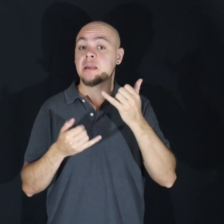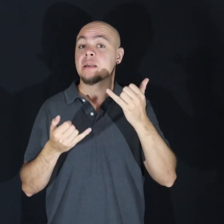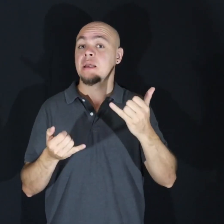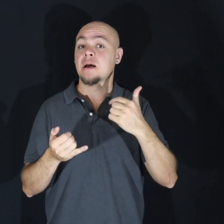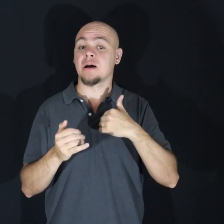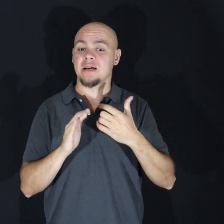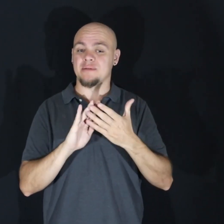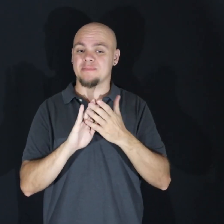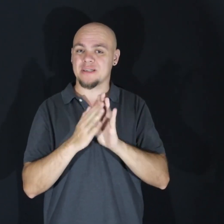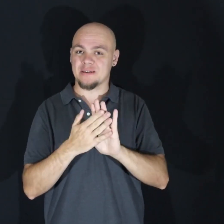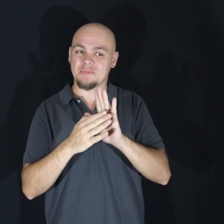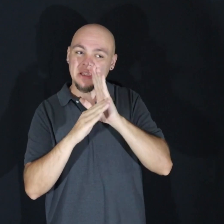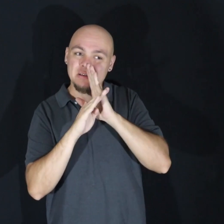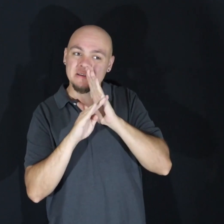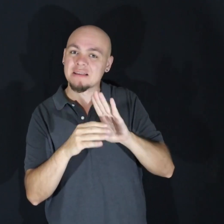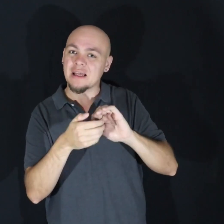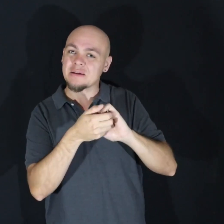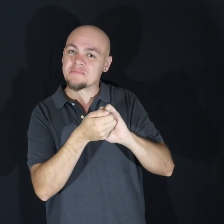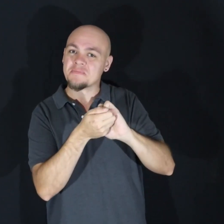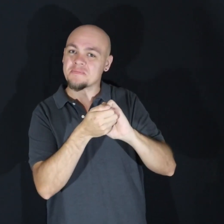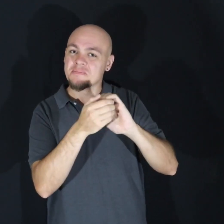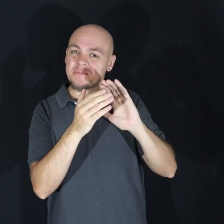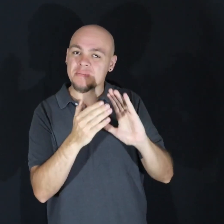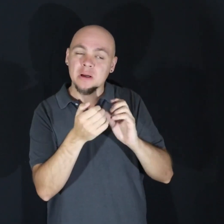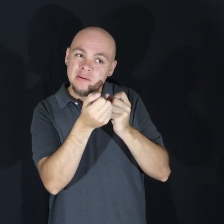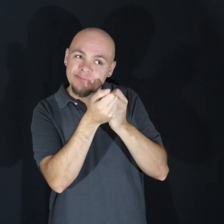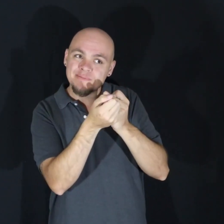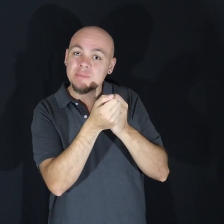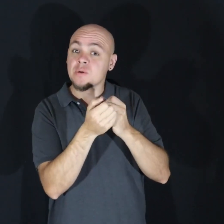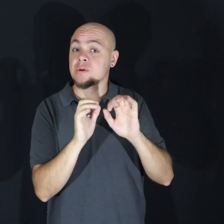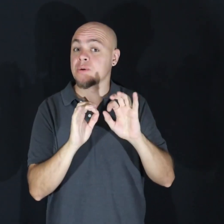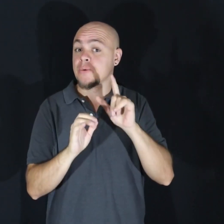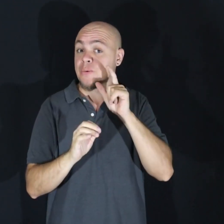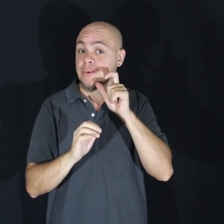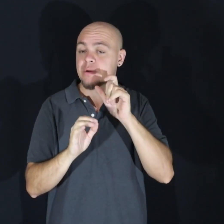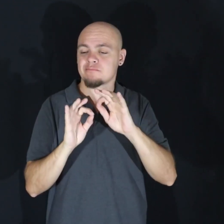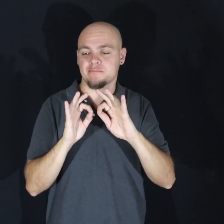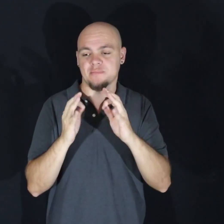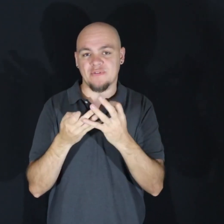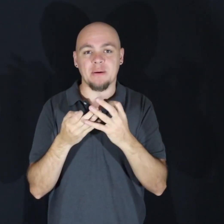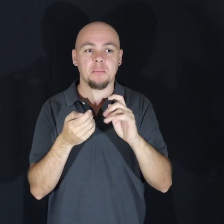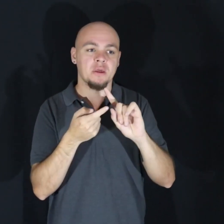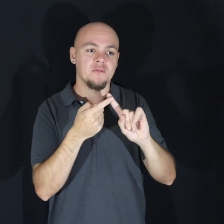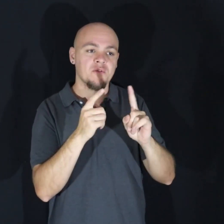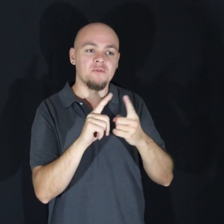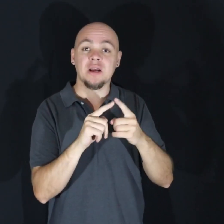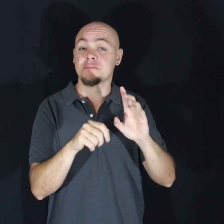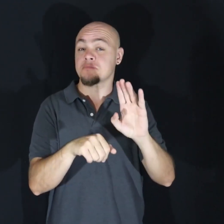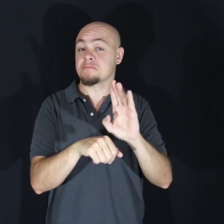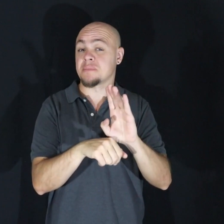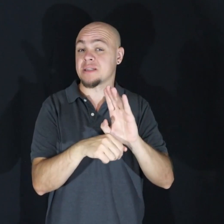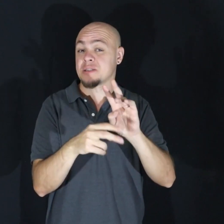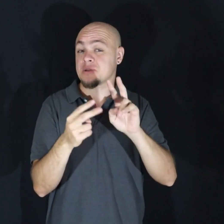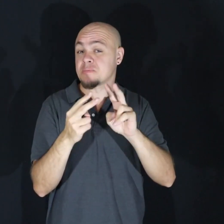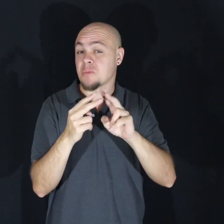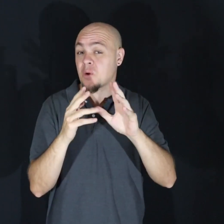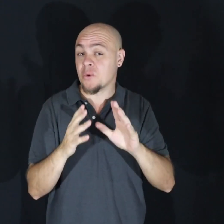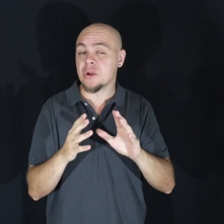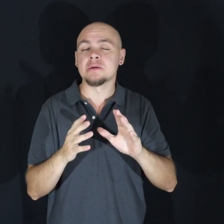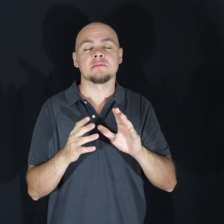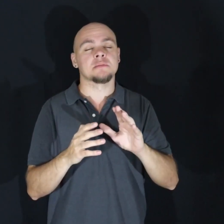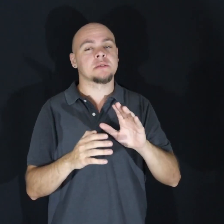become the silent architect supporting my family, my friends, my business partners, and the community.